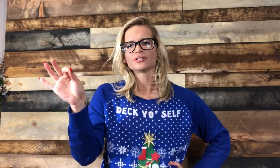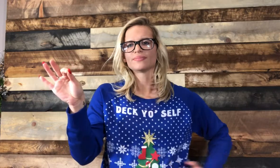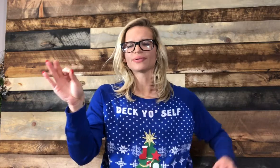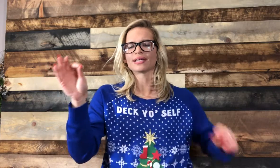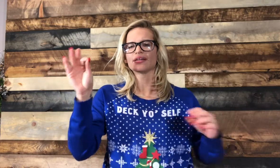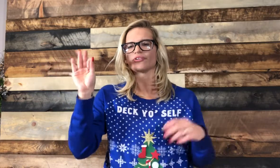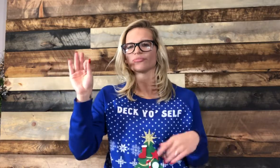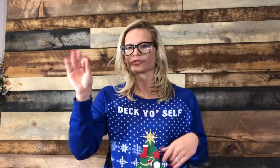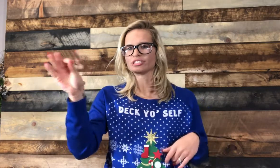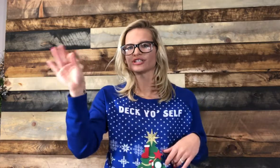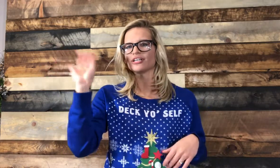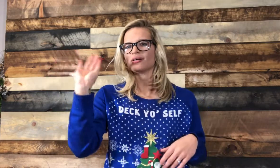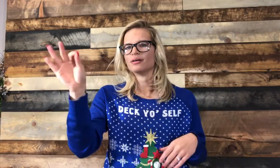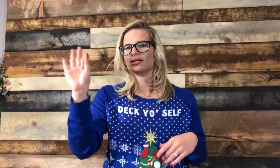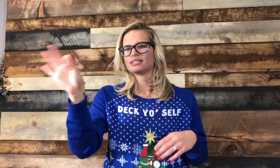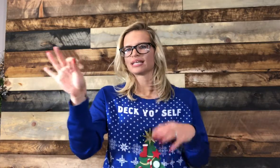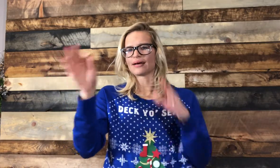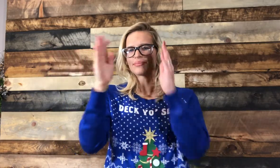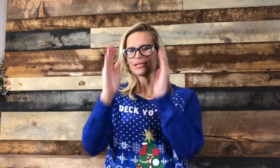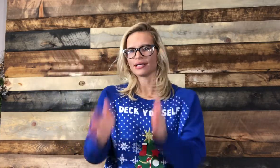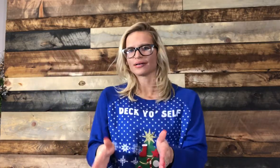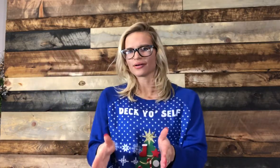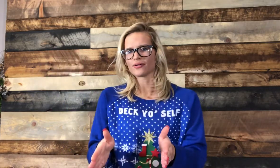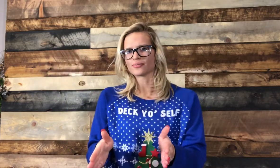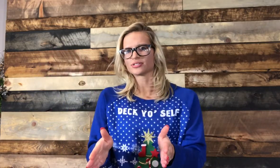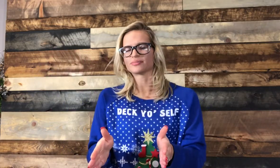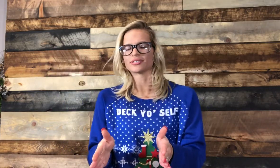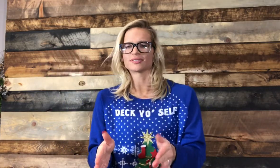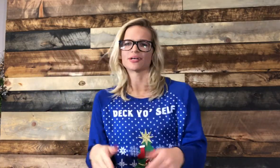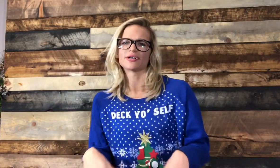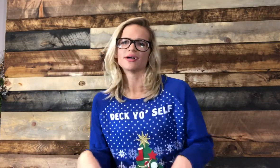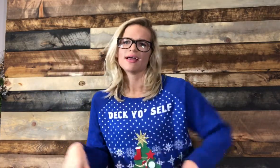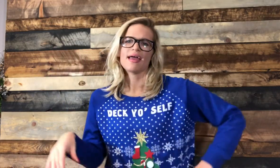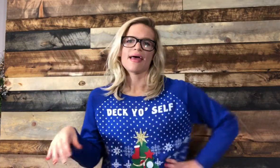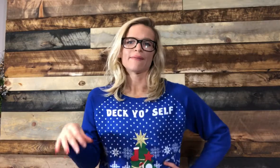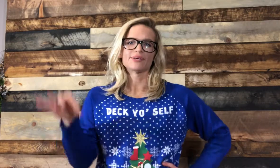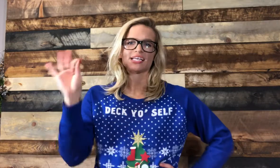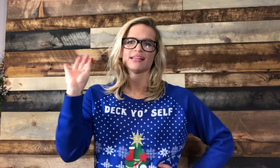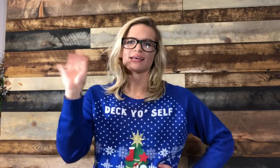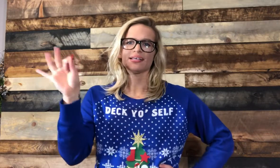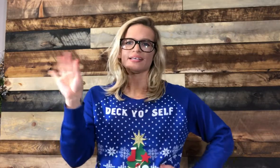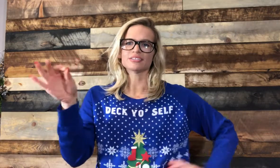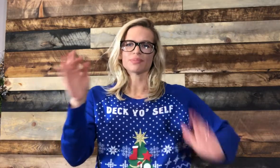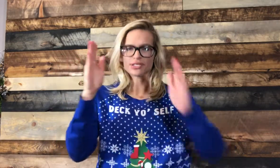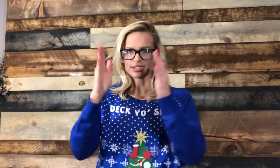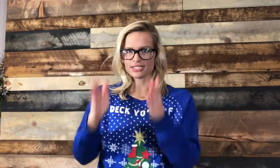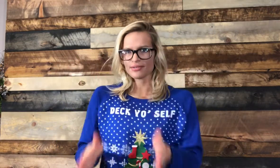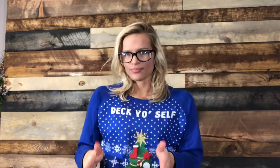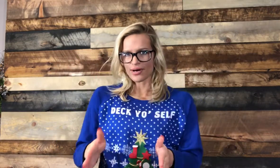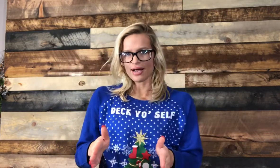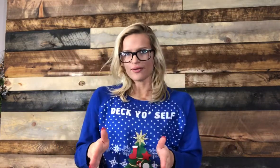But then if you're a preacher, tap and go to the person marker. And pretend that he is Parson Brown.